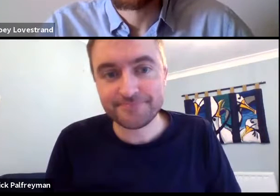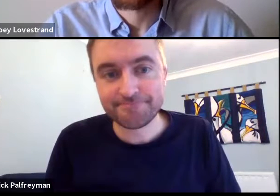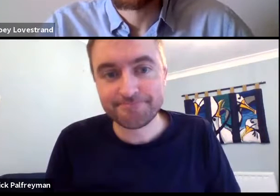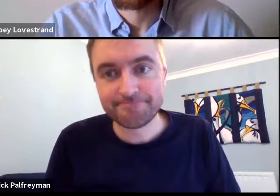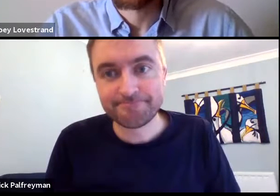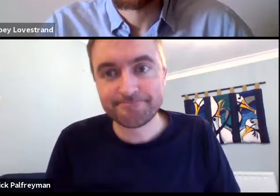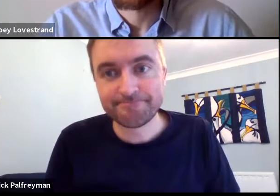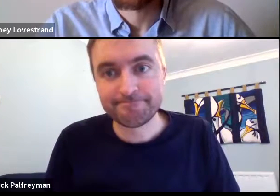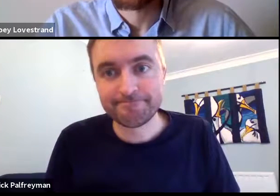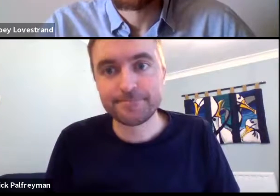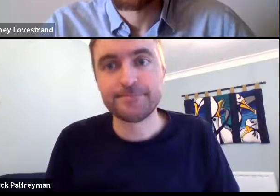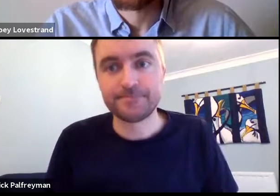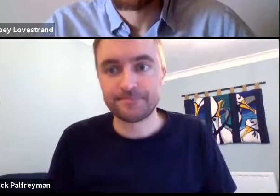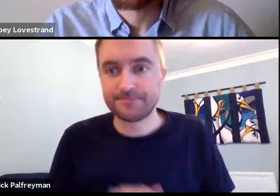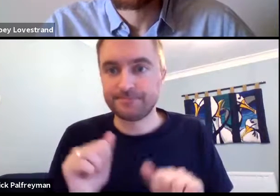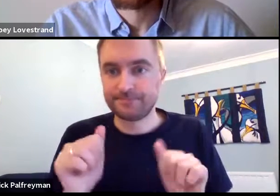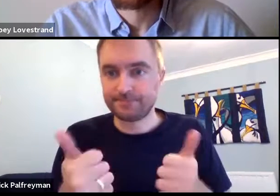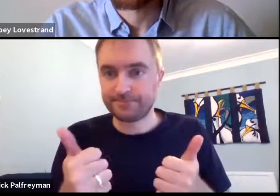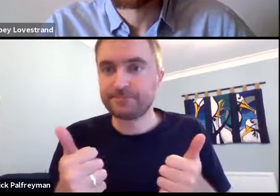success that we need.